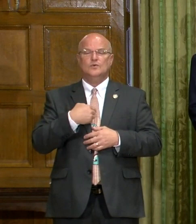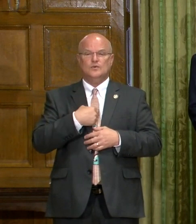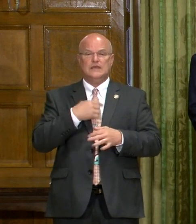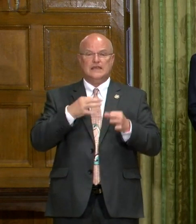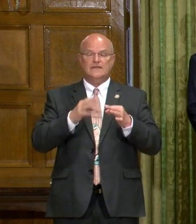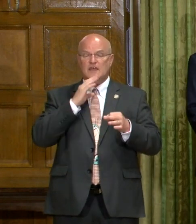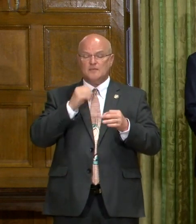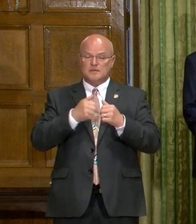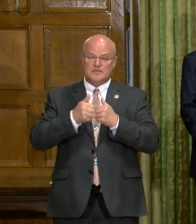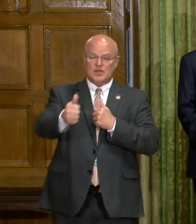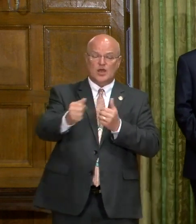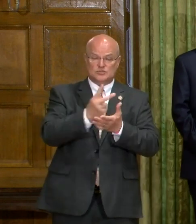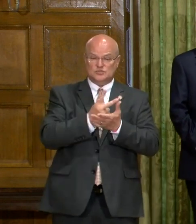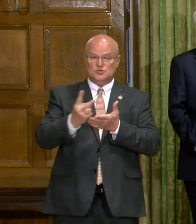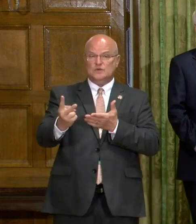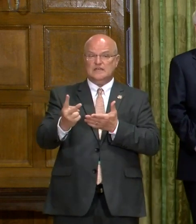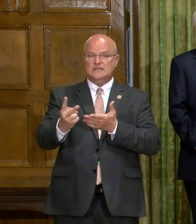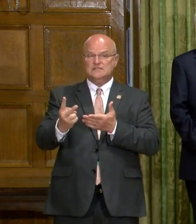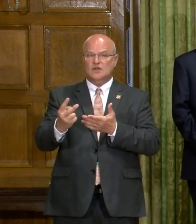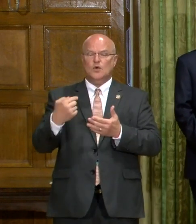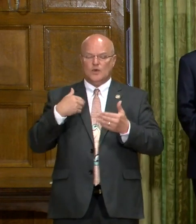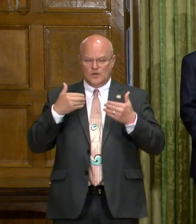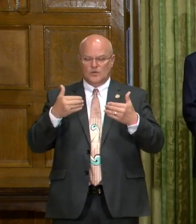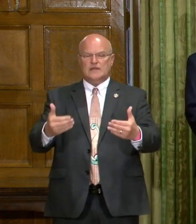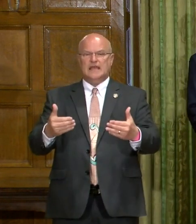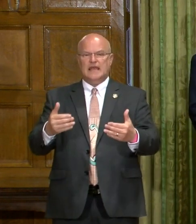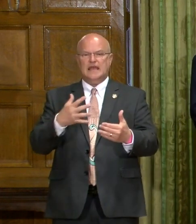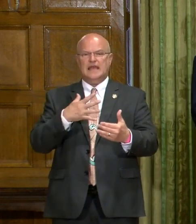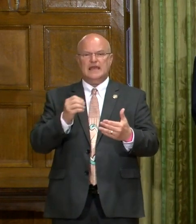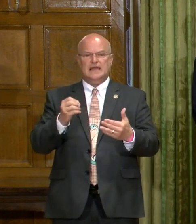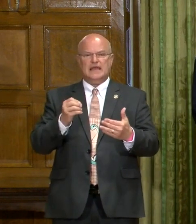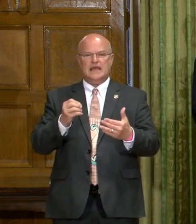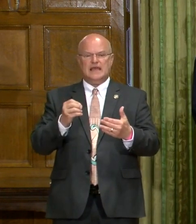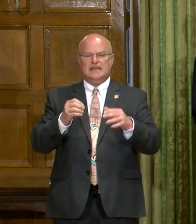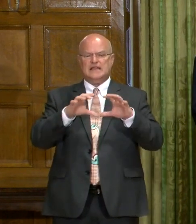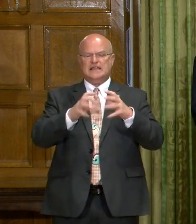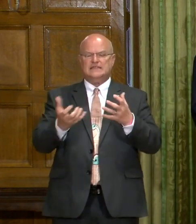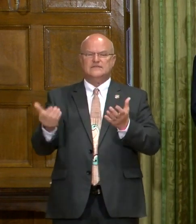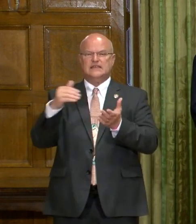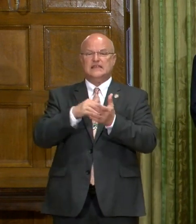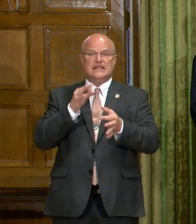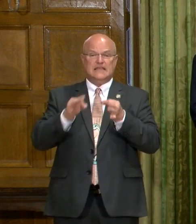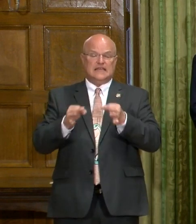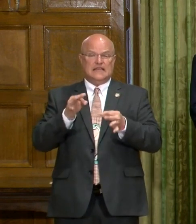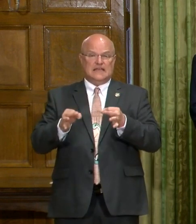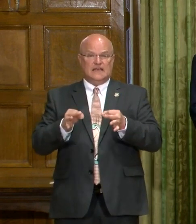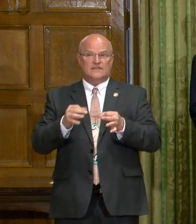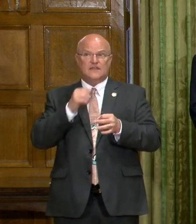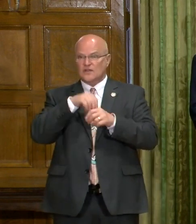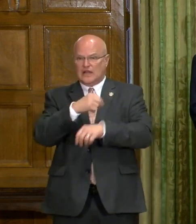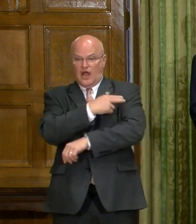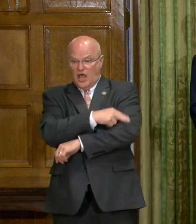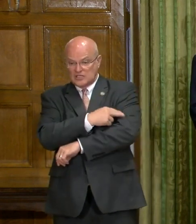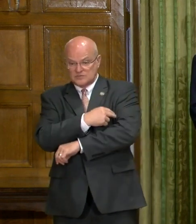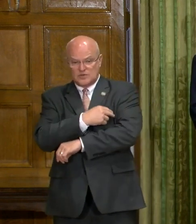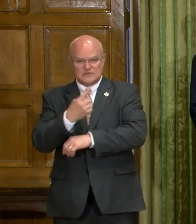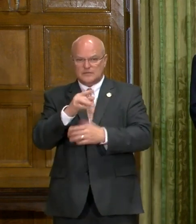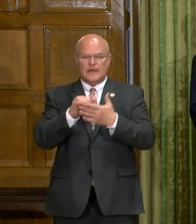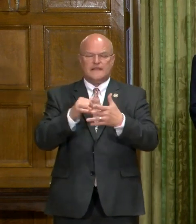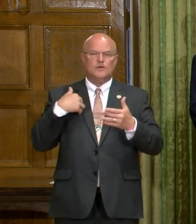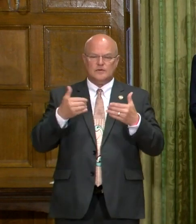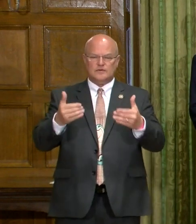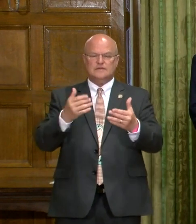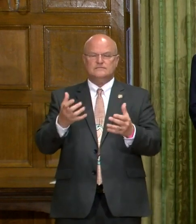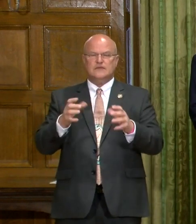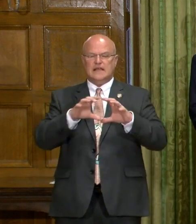So if they had been beyond two weeks, we went ahead and reclassified them. If they weren't in a hospital or something of that